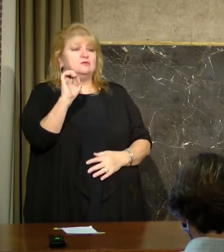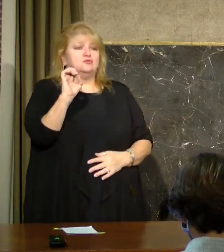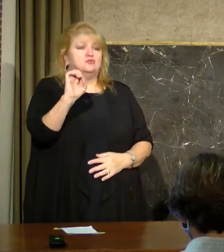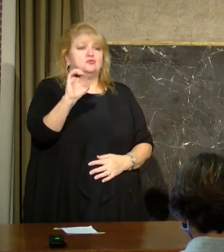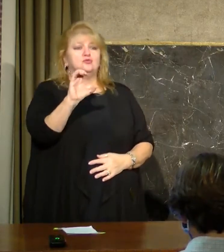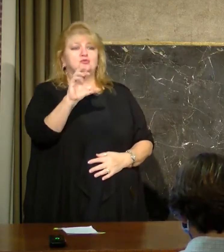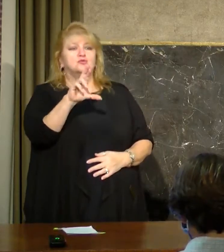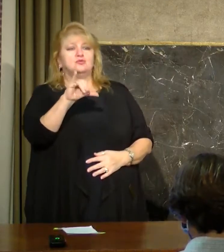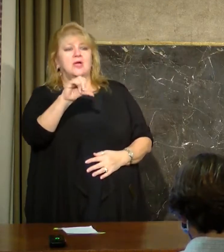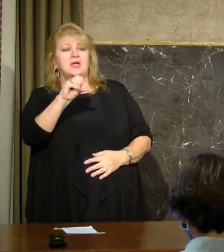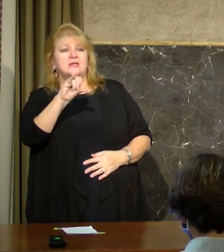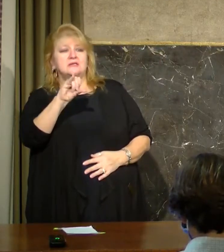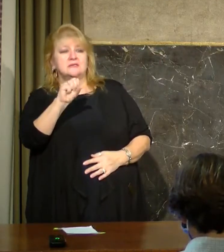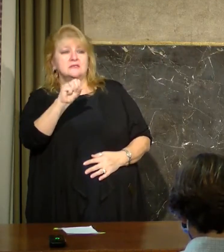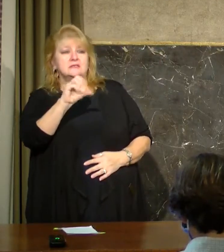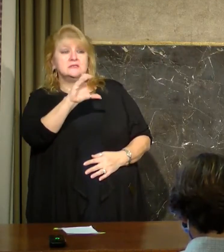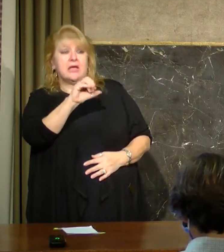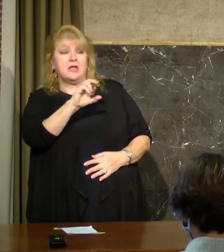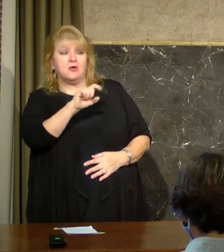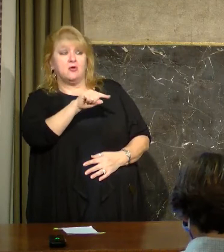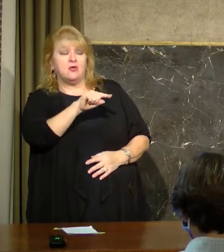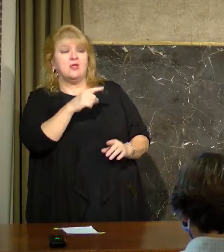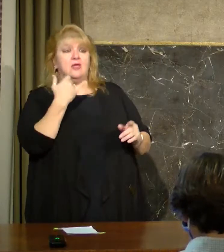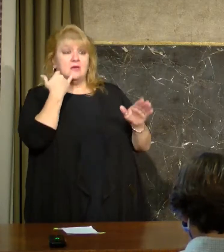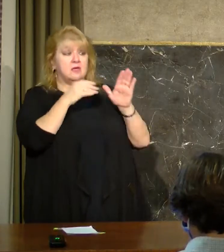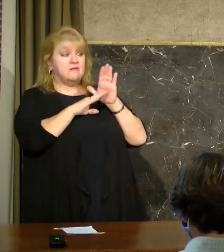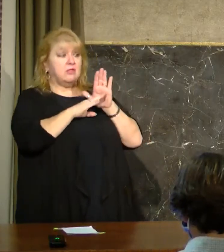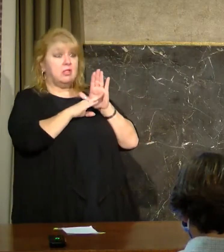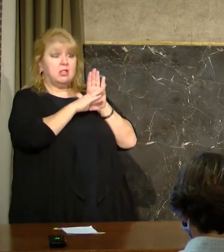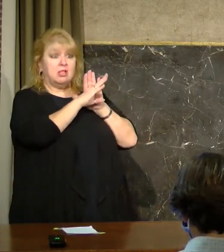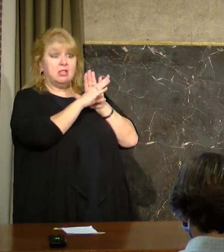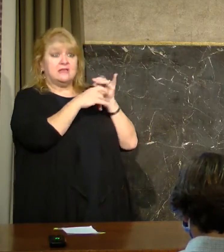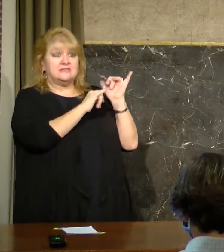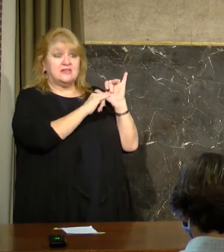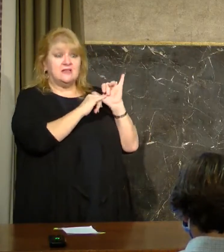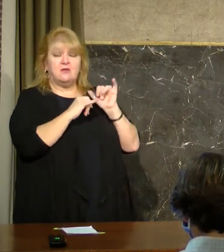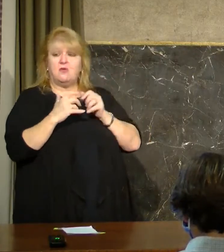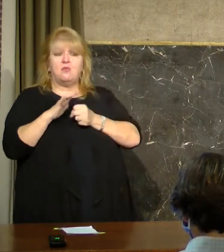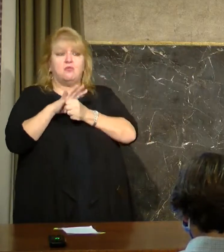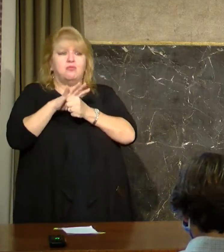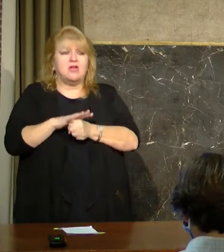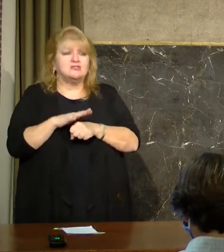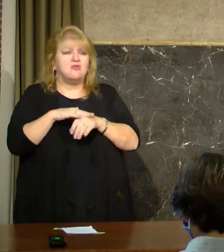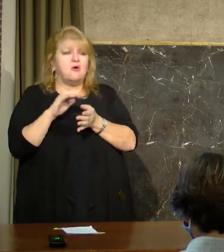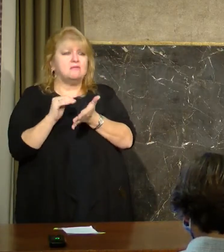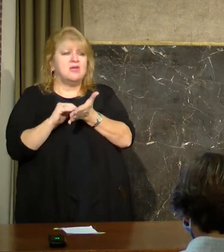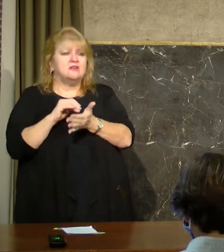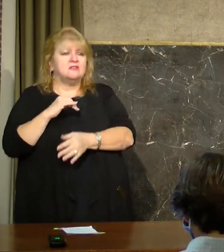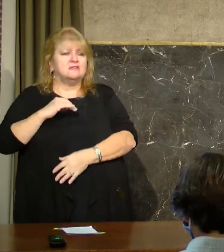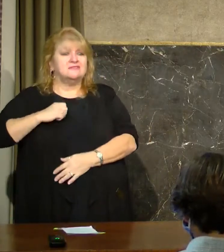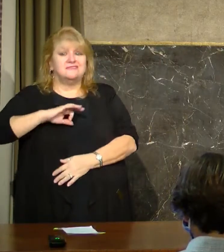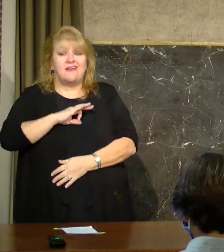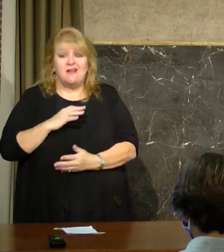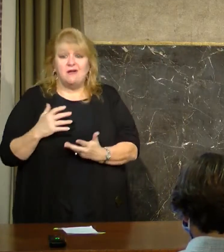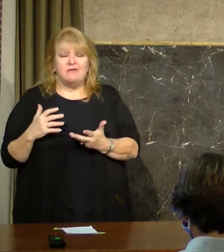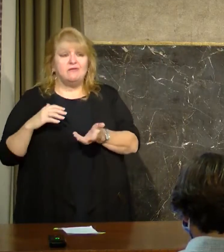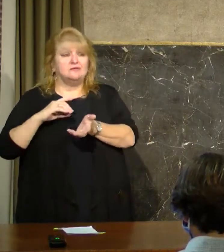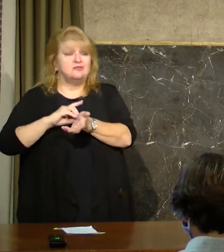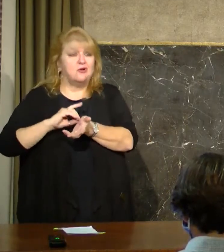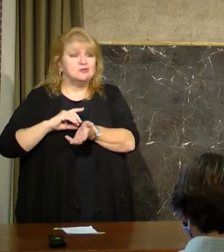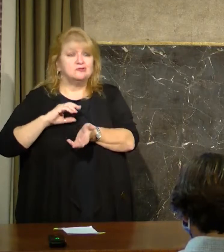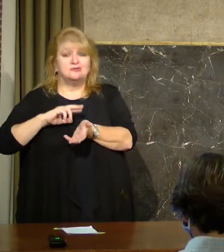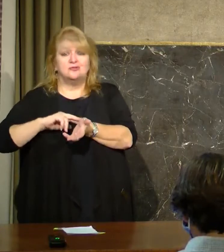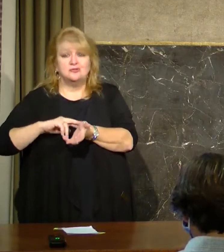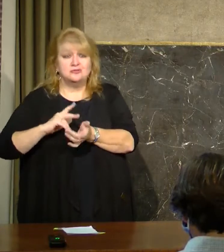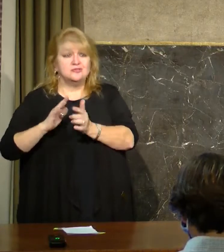stay on this trajectory over time, that will happen. And so I hope, I pray, I